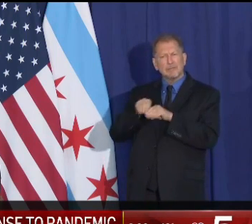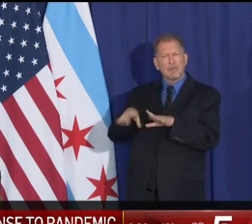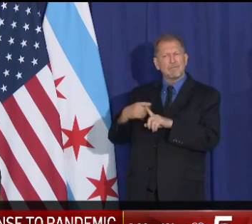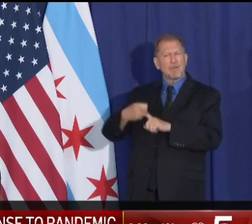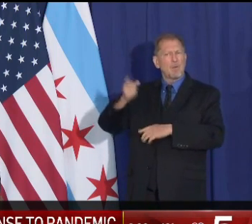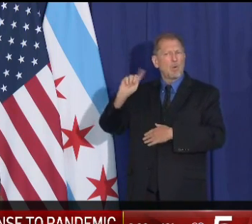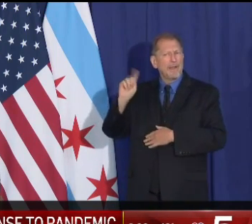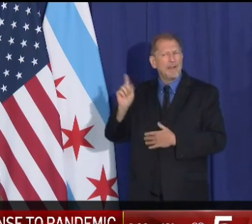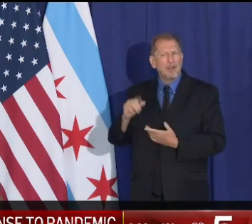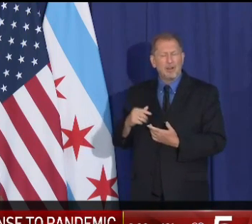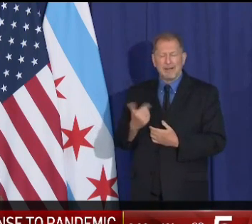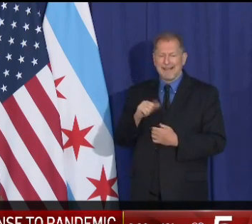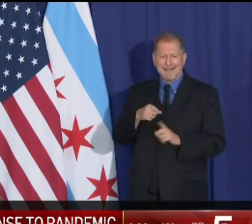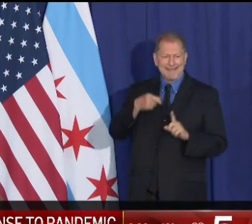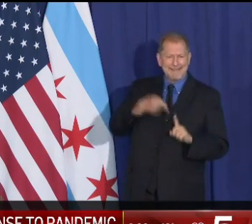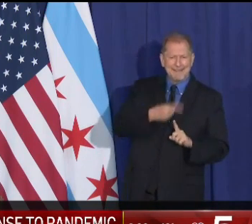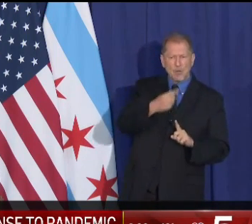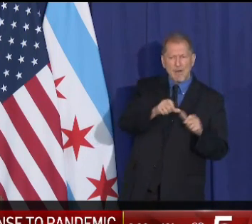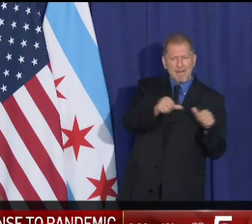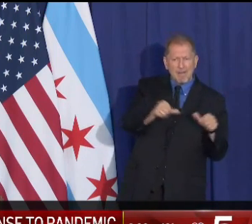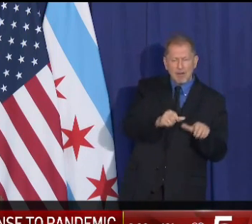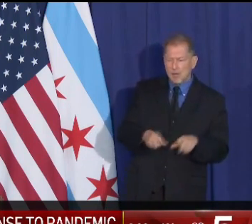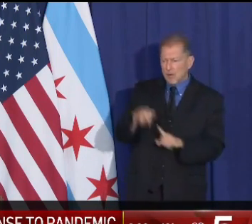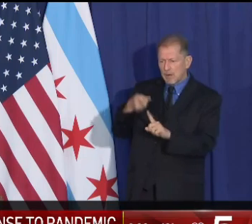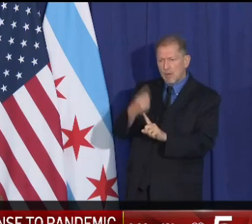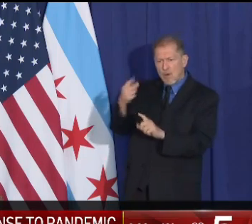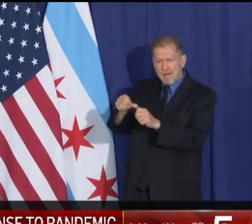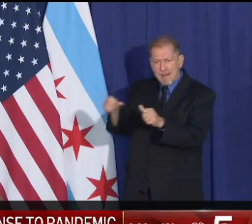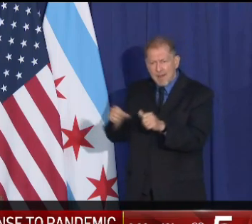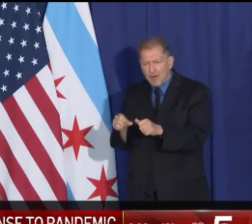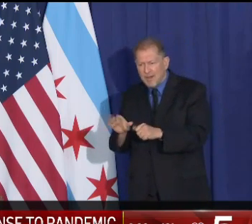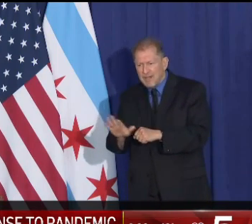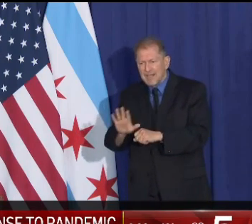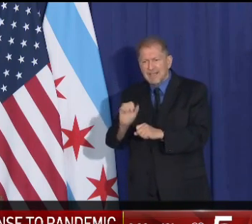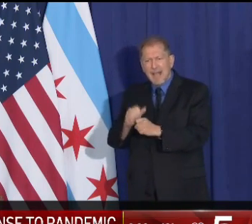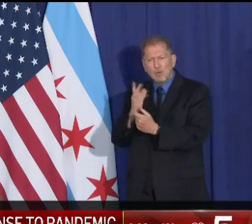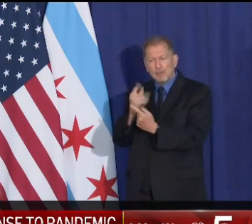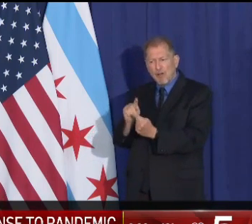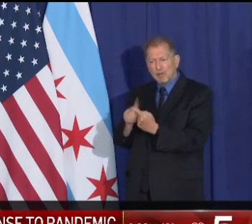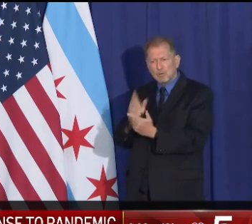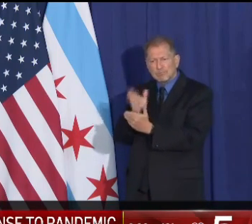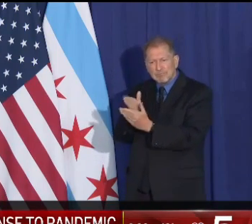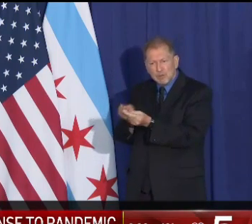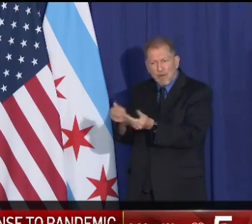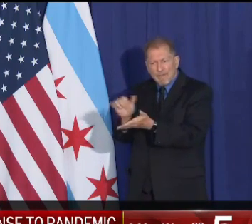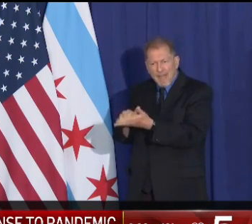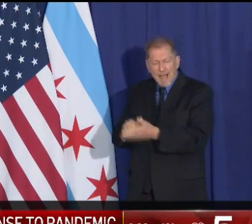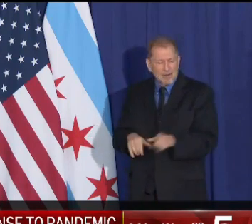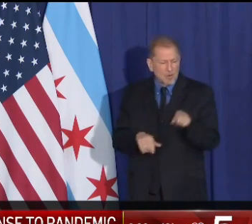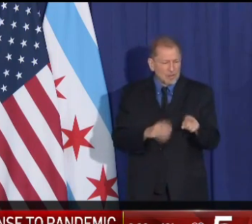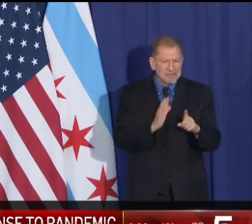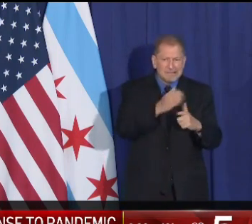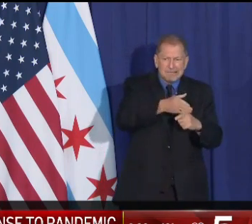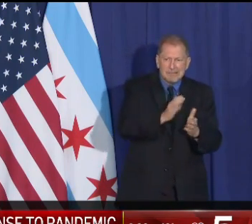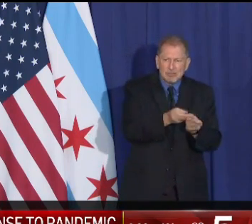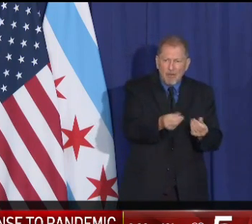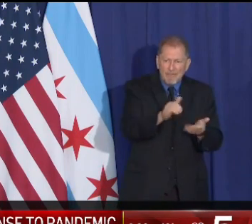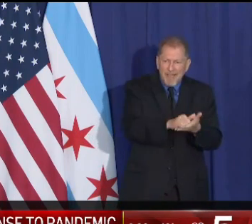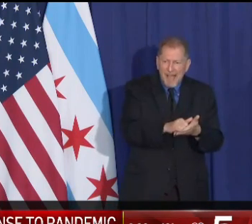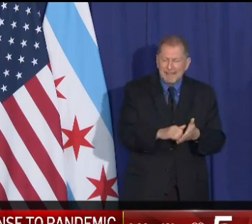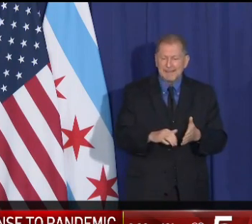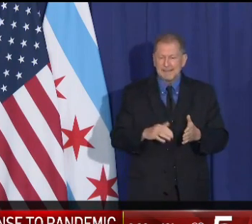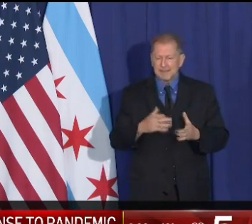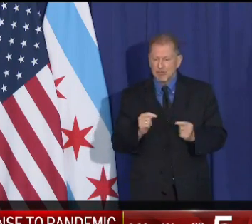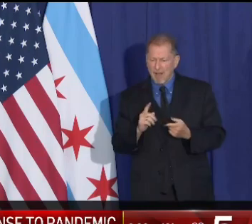Is it specific? Is it targeted? What interventions can we do to push back on and